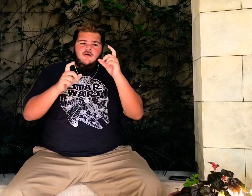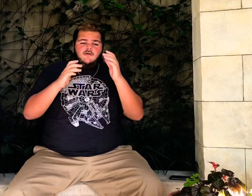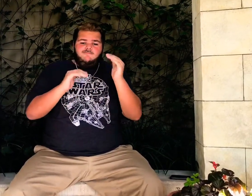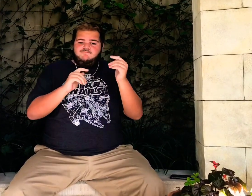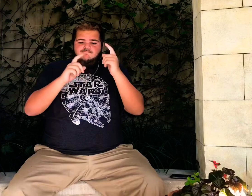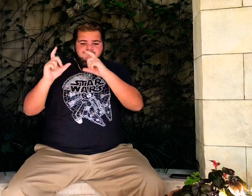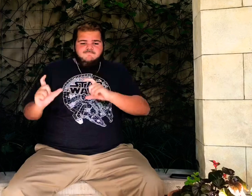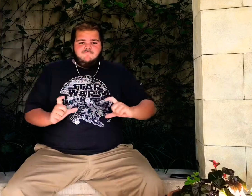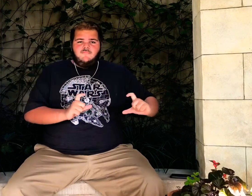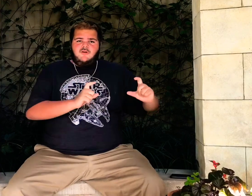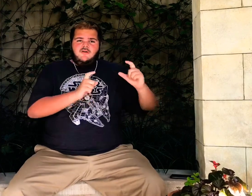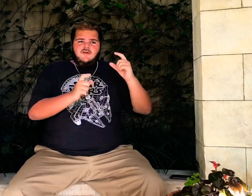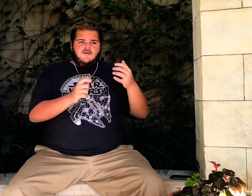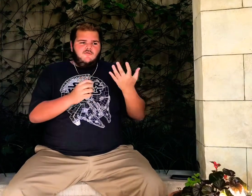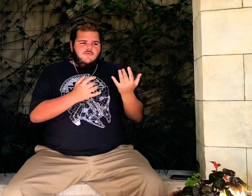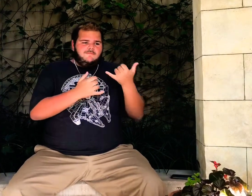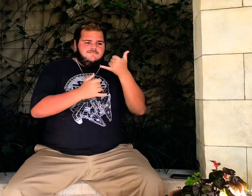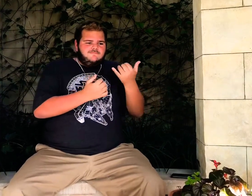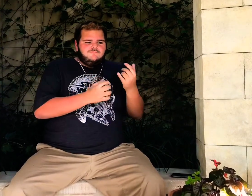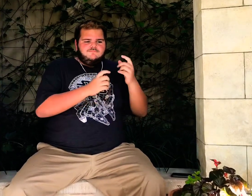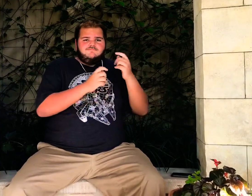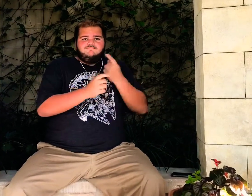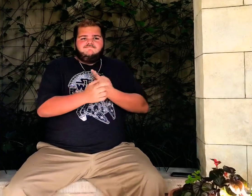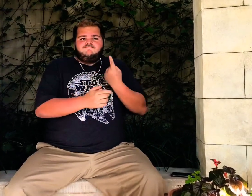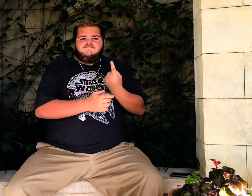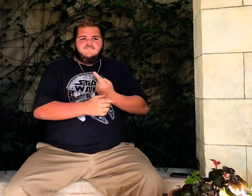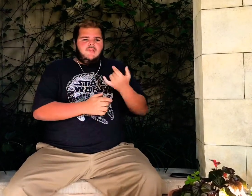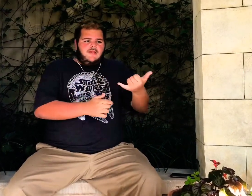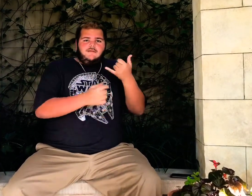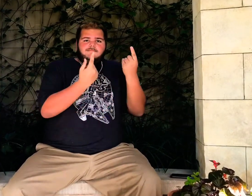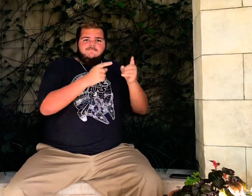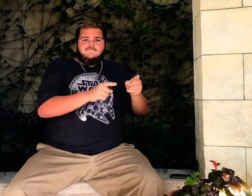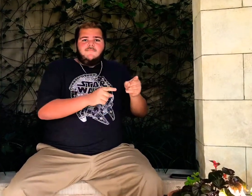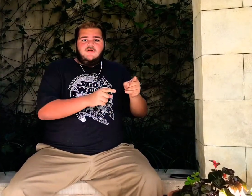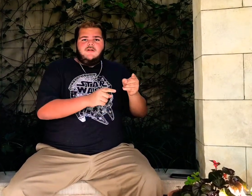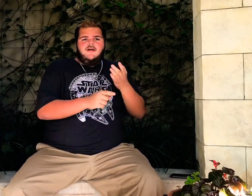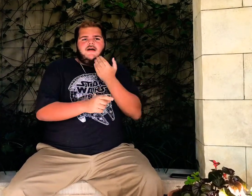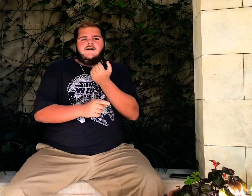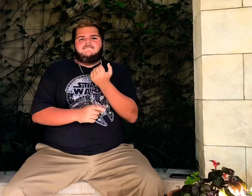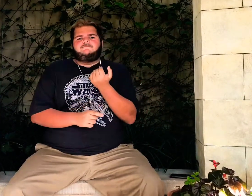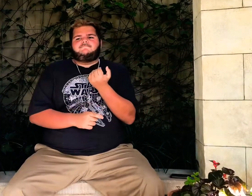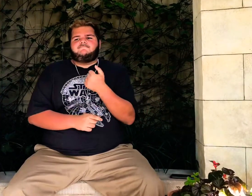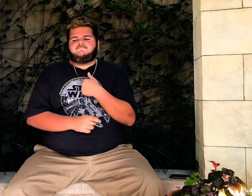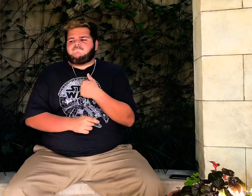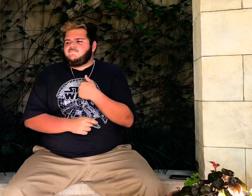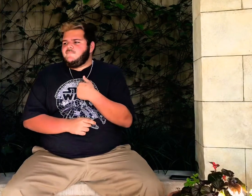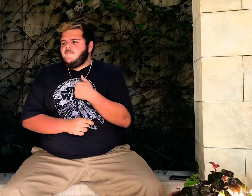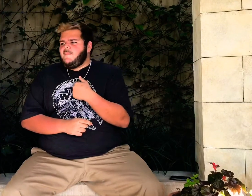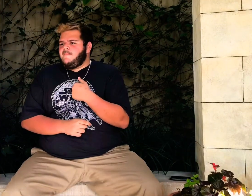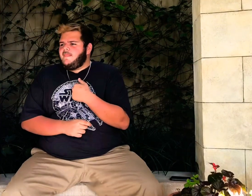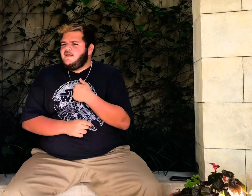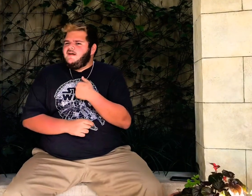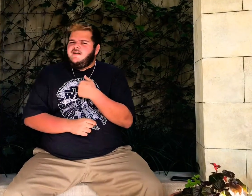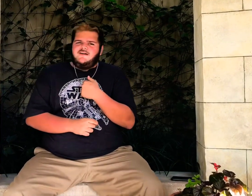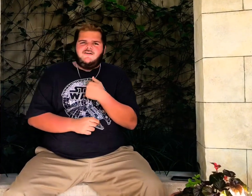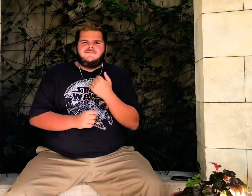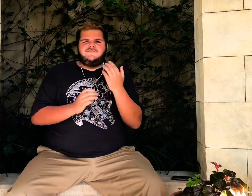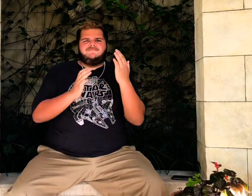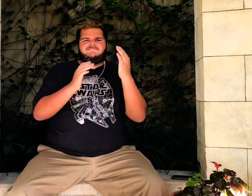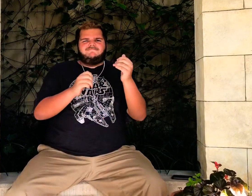alone waiting by the phone And then he calls And baby, I, I hope you work it out